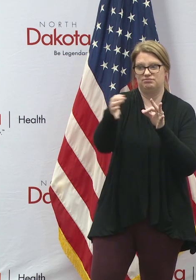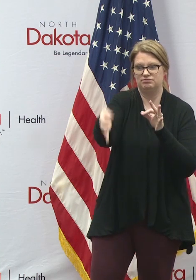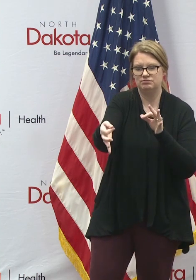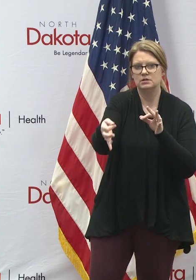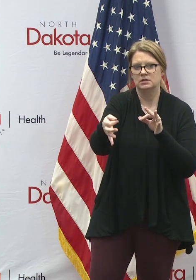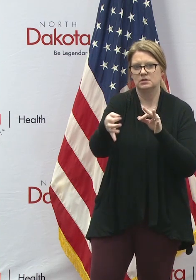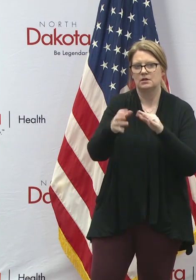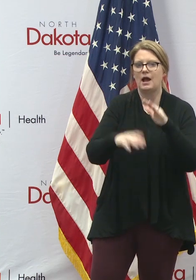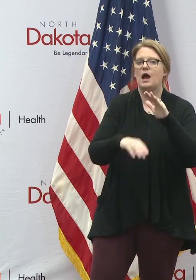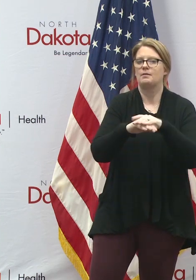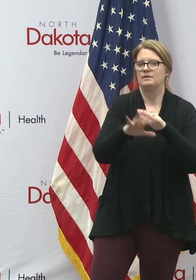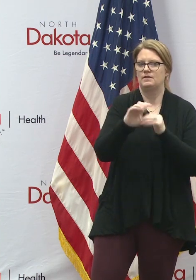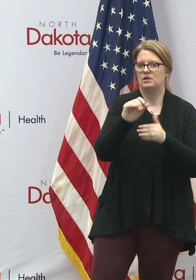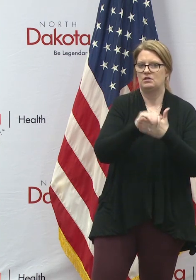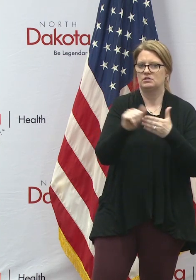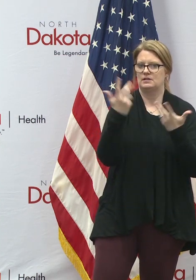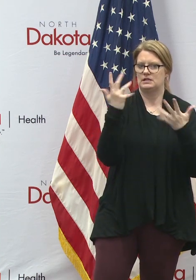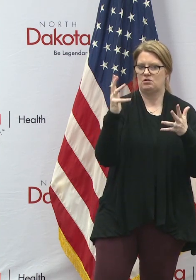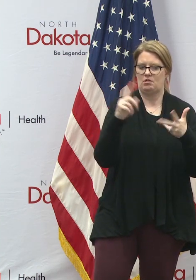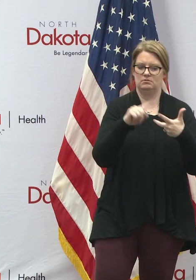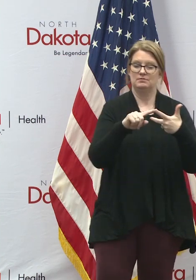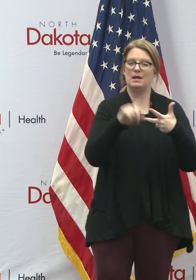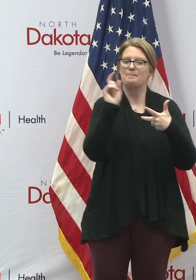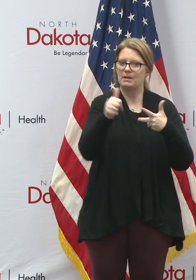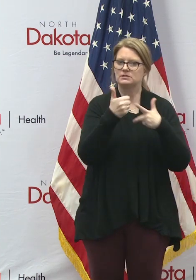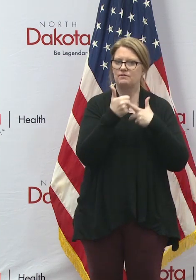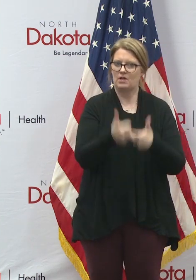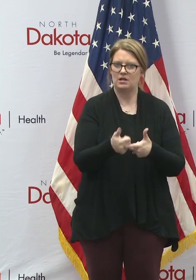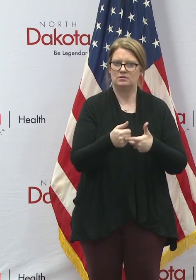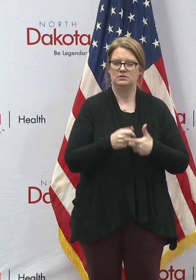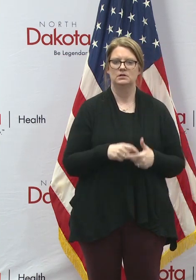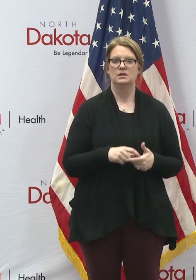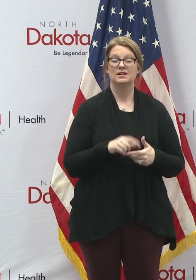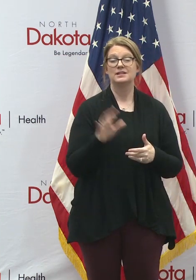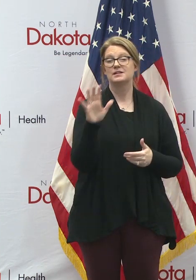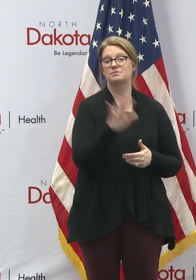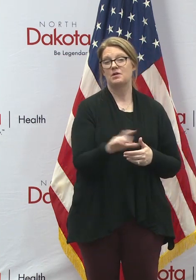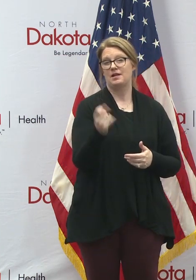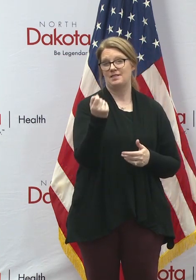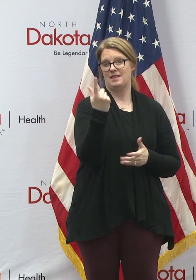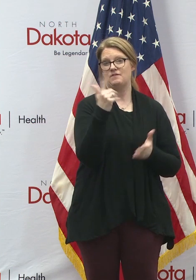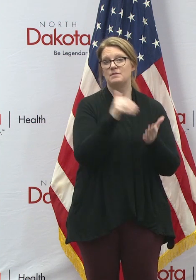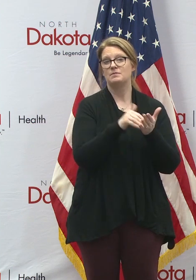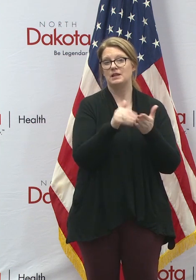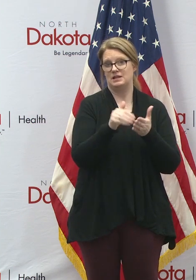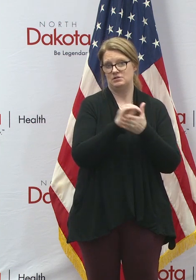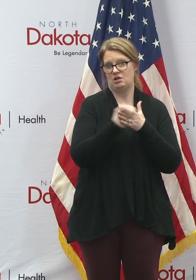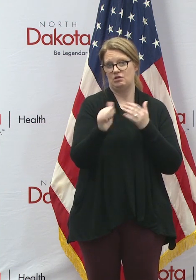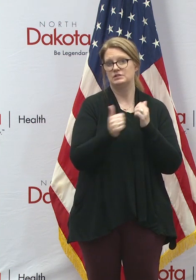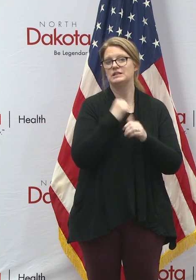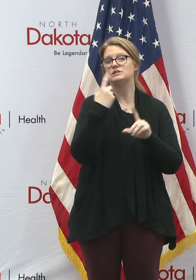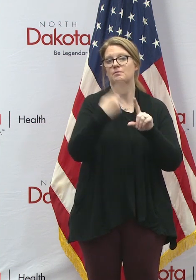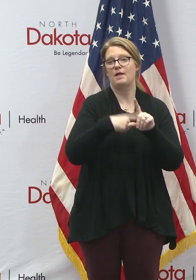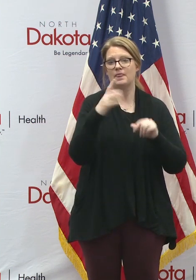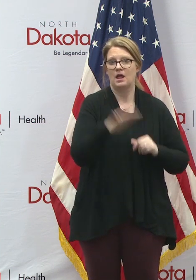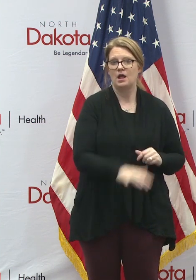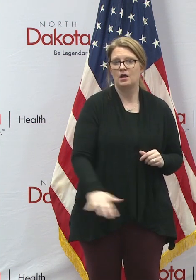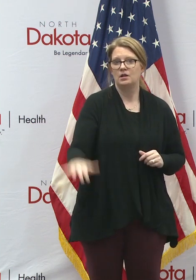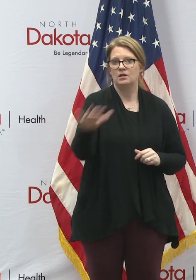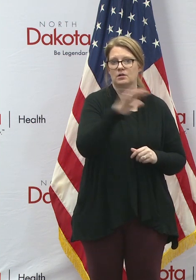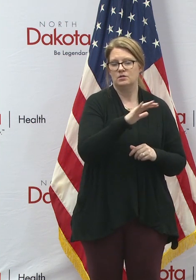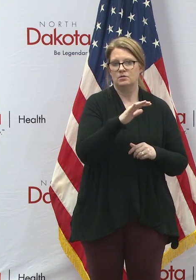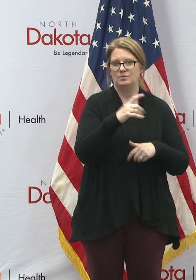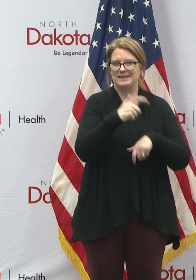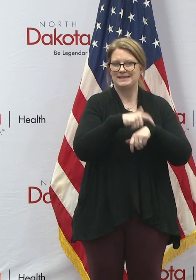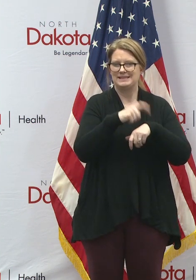these emergency grants to providers could total around $11 million per month statewide with a timeline of nine